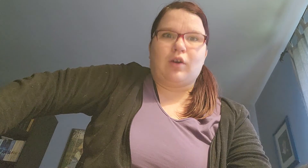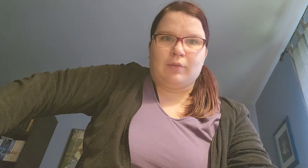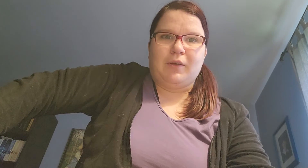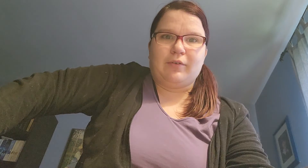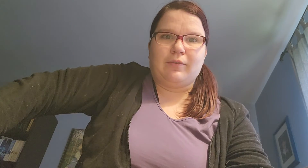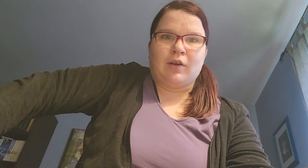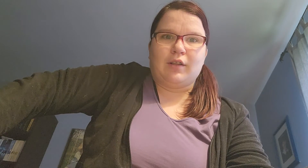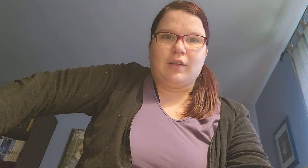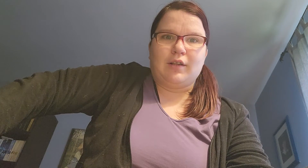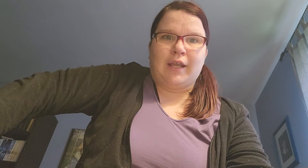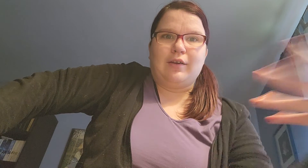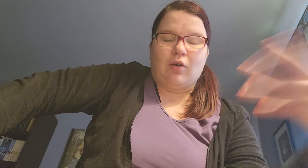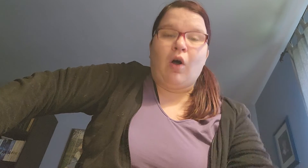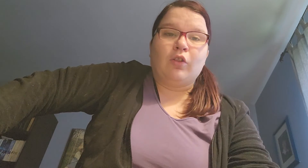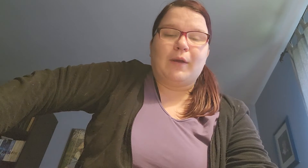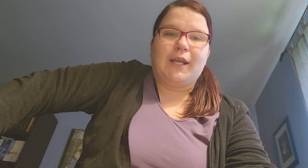On the music... On... Like... On the radio.